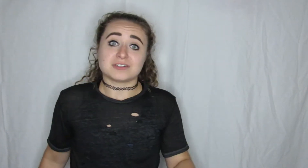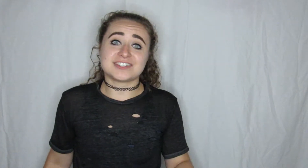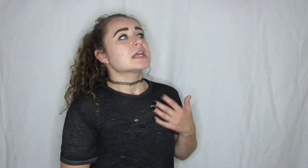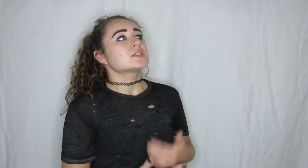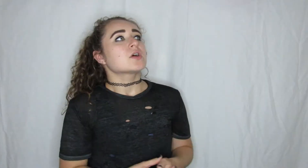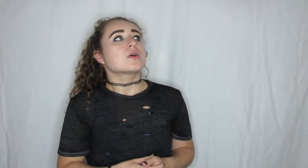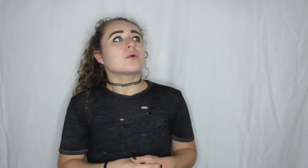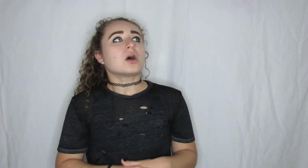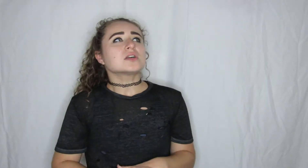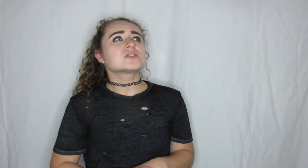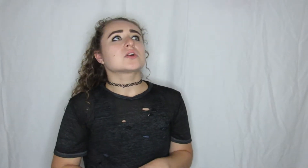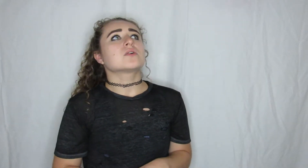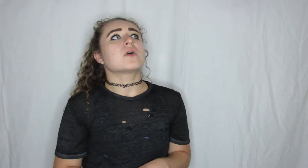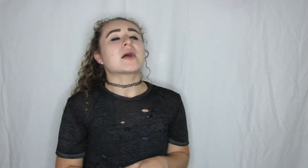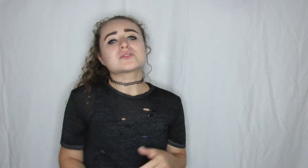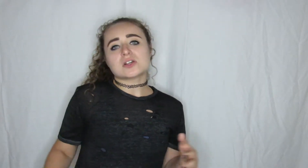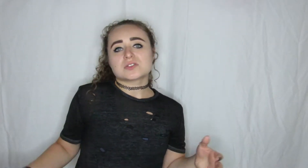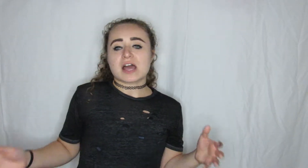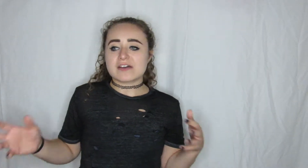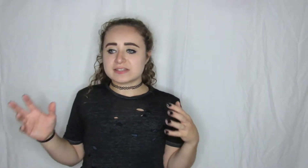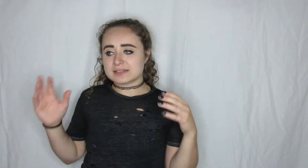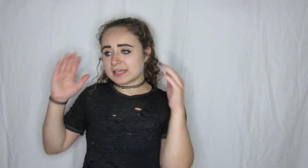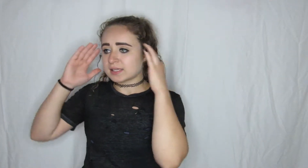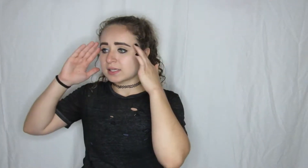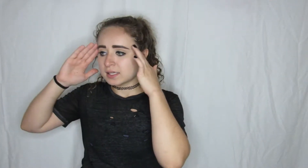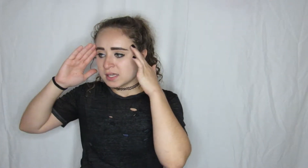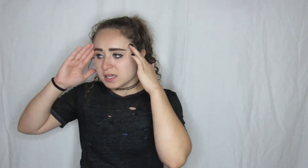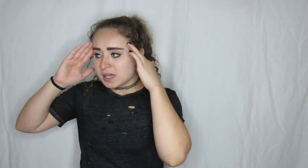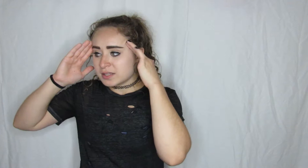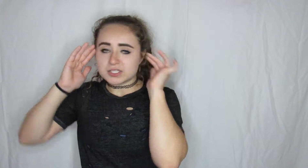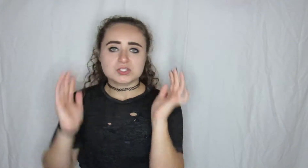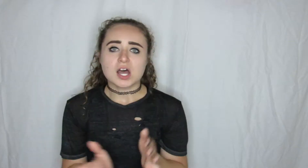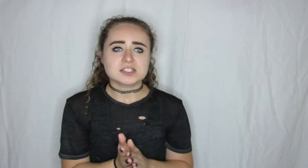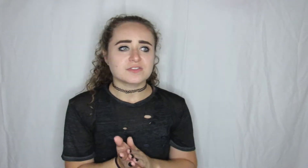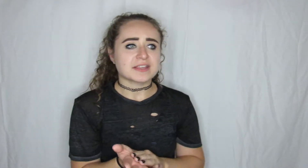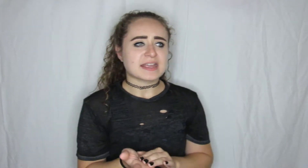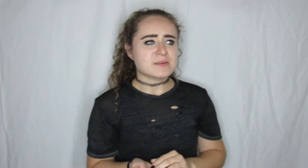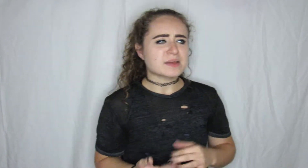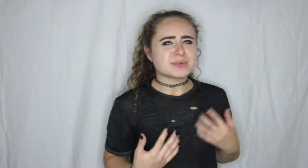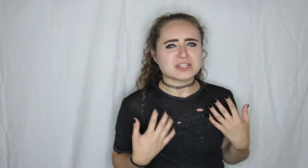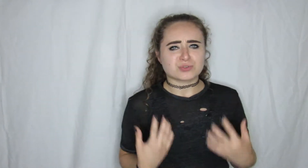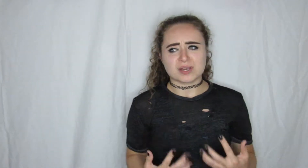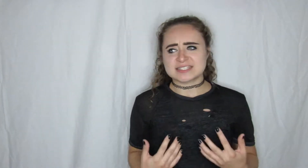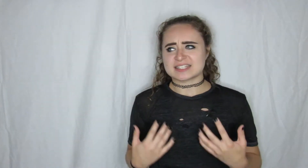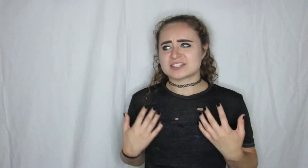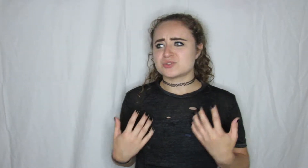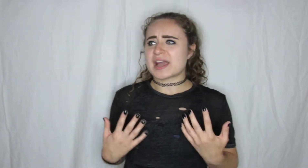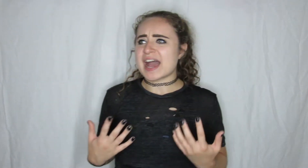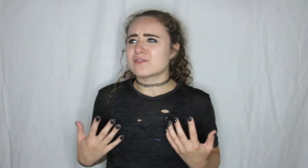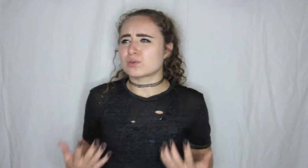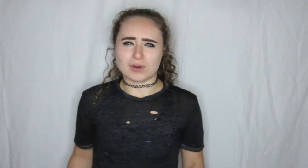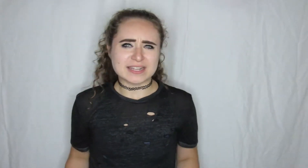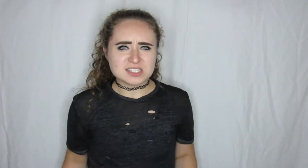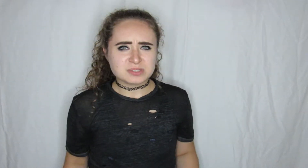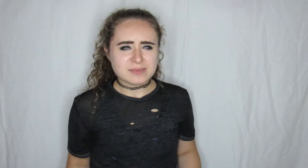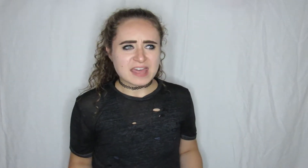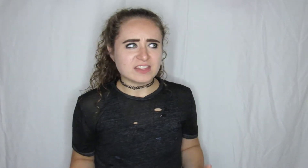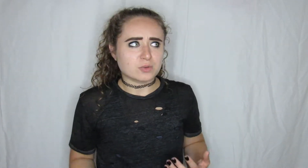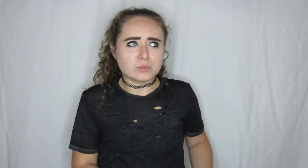and so also I was also having like these thoughts of like am I being crazy like do I have a right to be mad like we